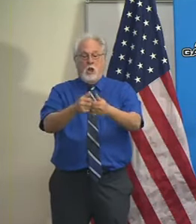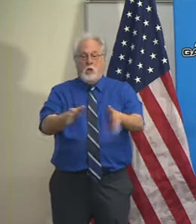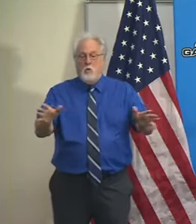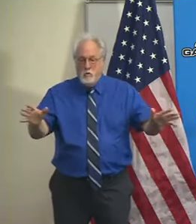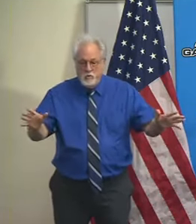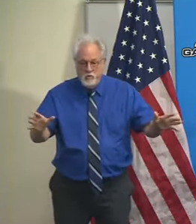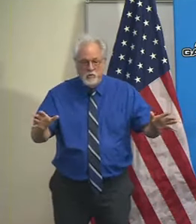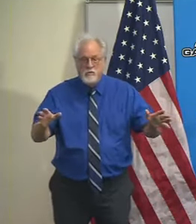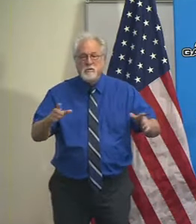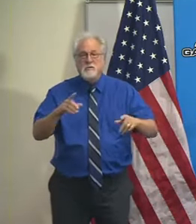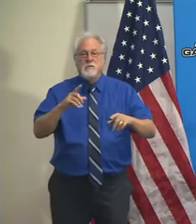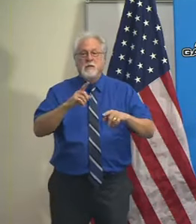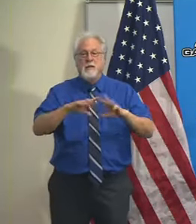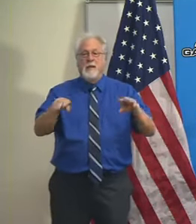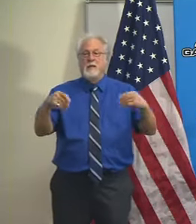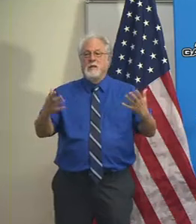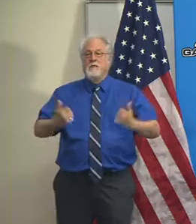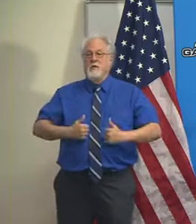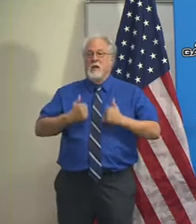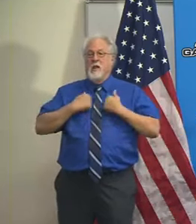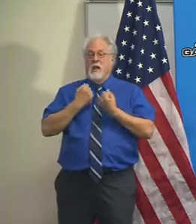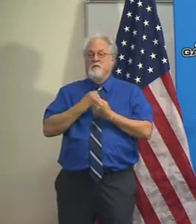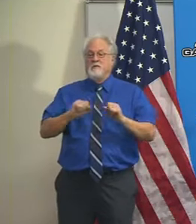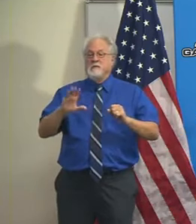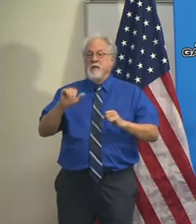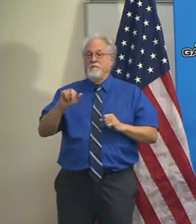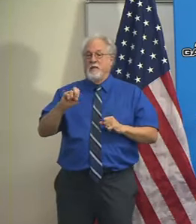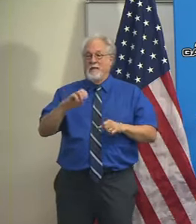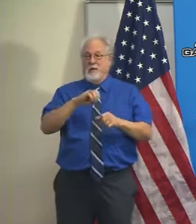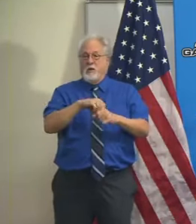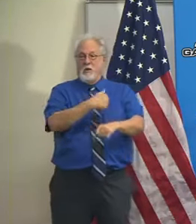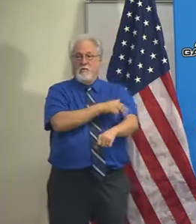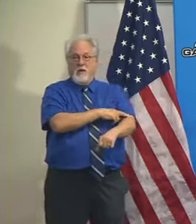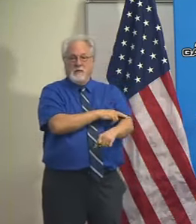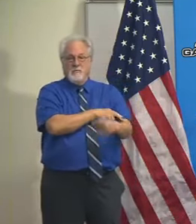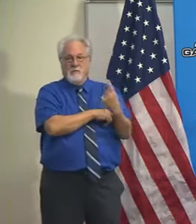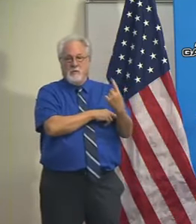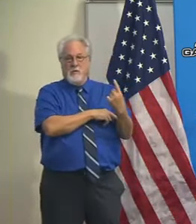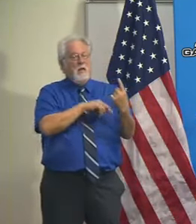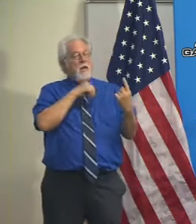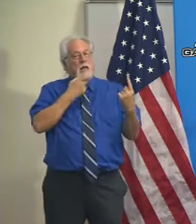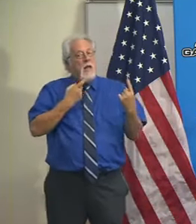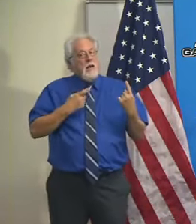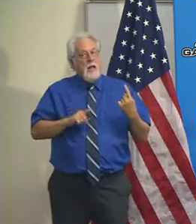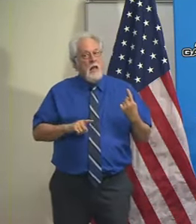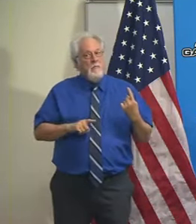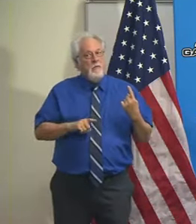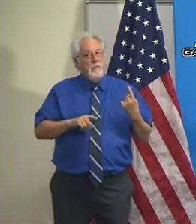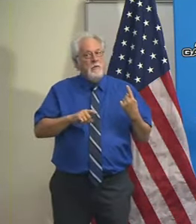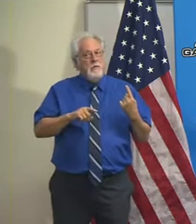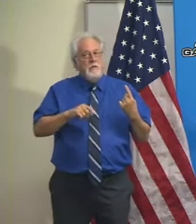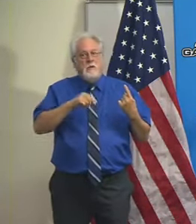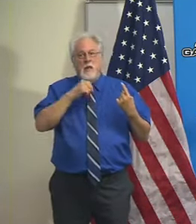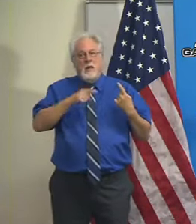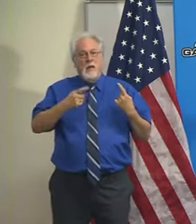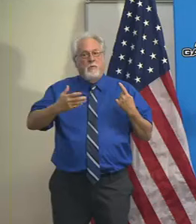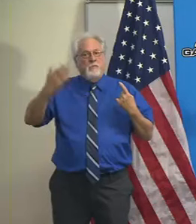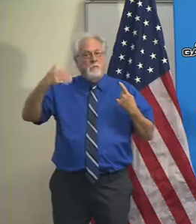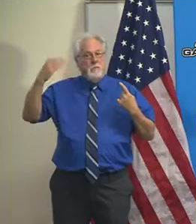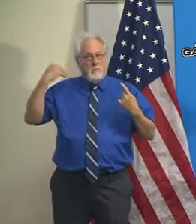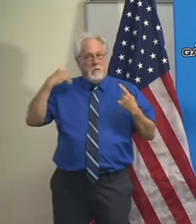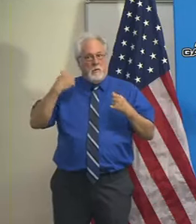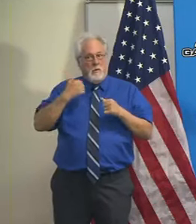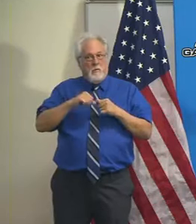ability to deliver life-saving care in our hospitals. That hasn't happened. It didn't happen. And if you remember back,